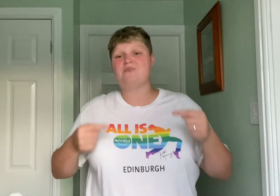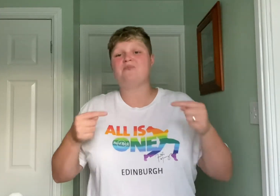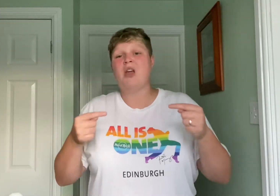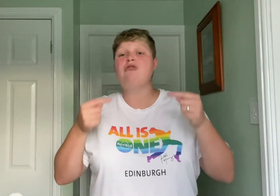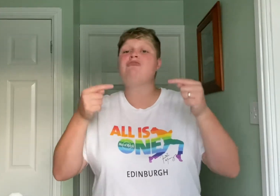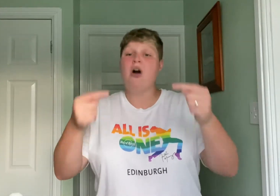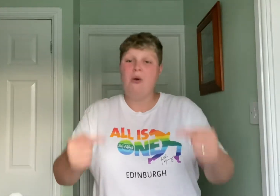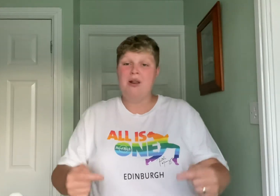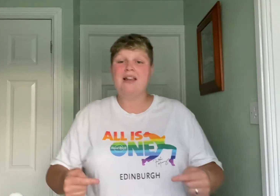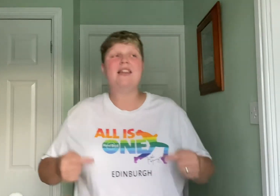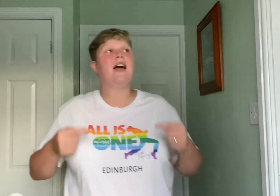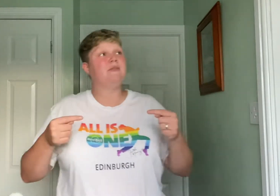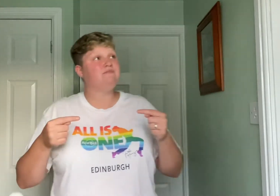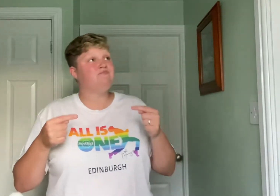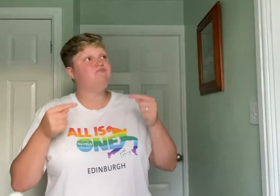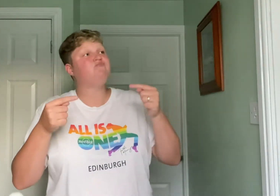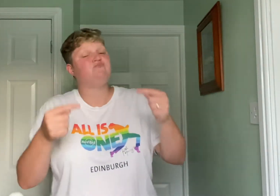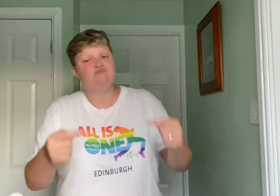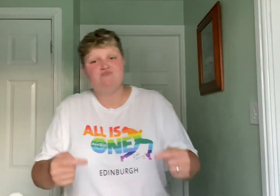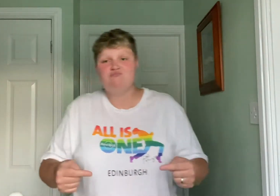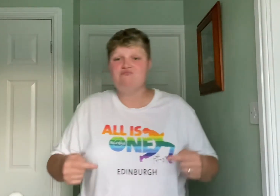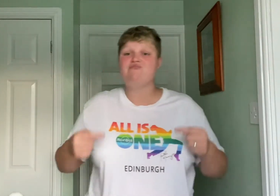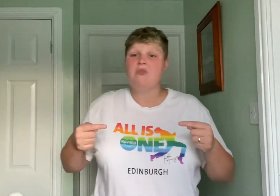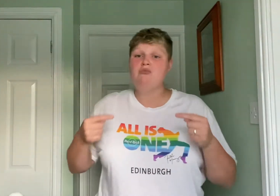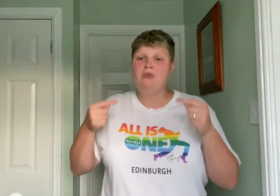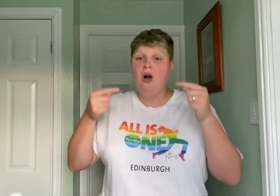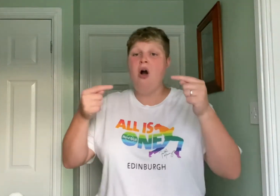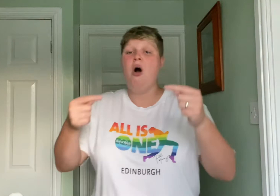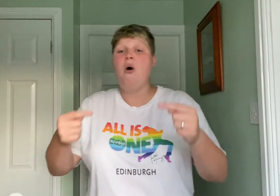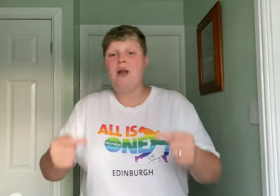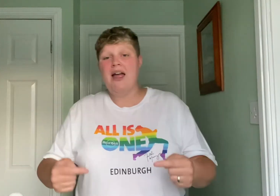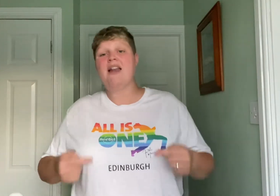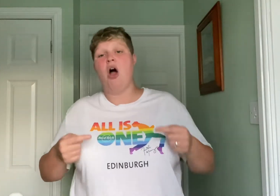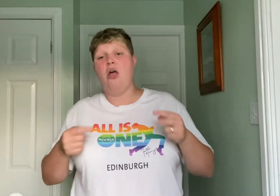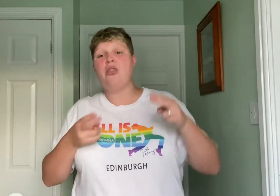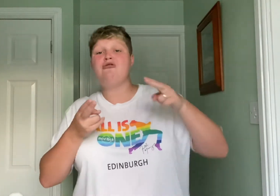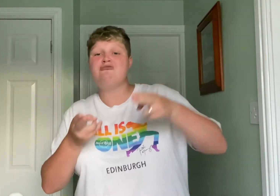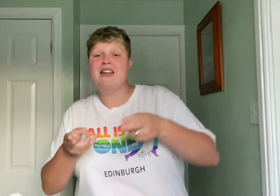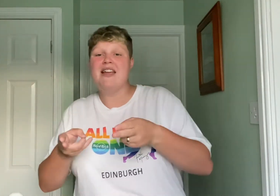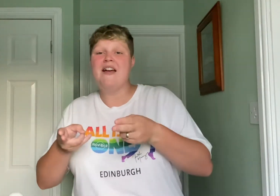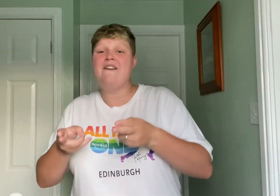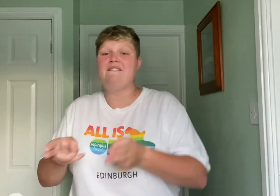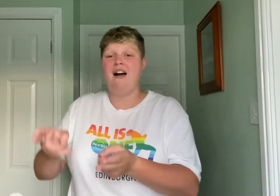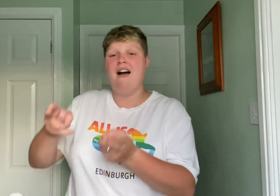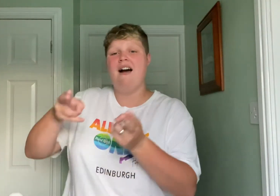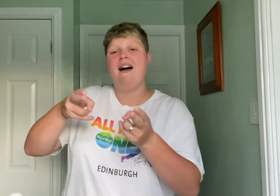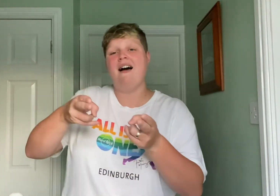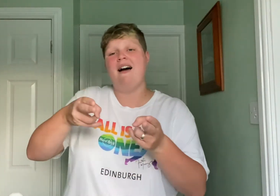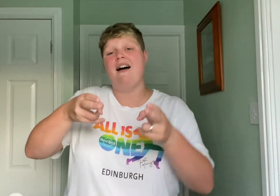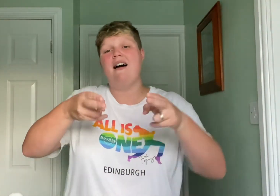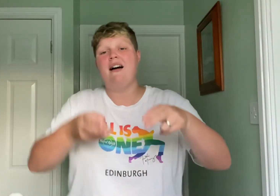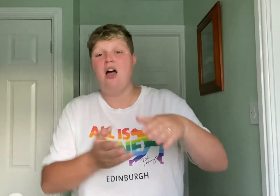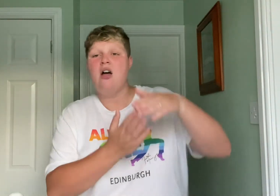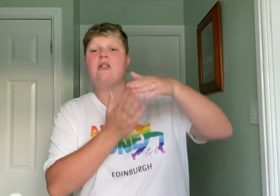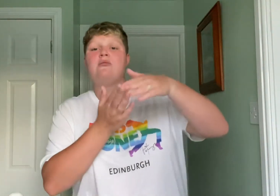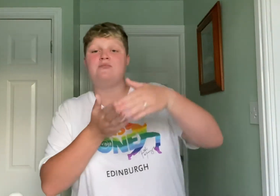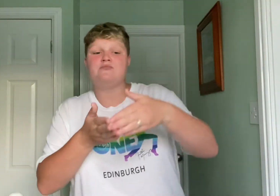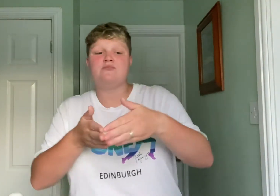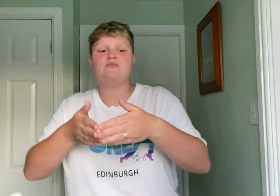rolling, yeah, rolling, rolling on the river, the river,